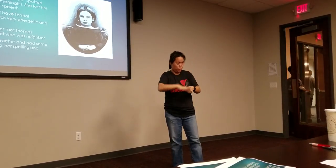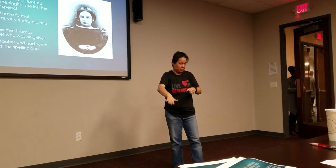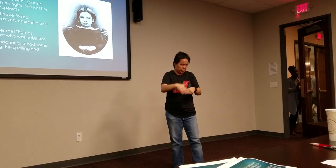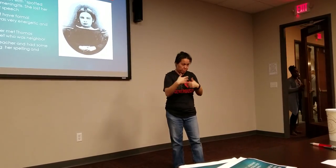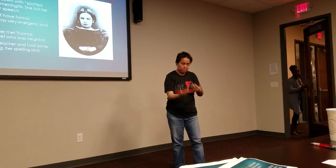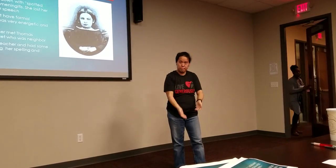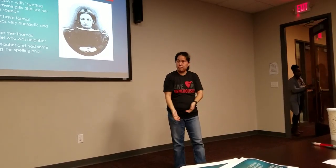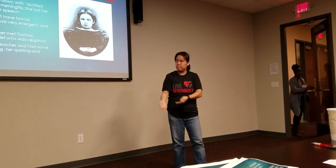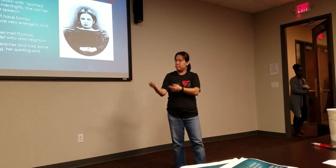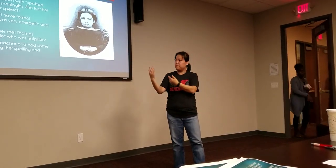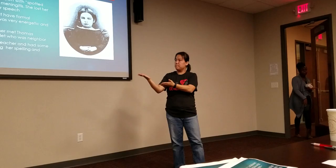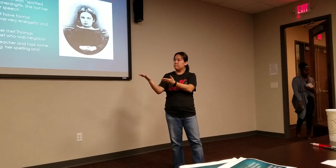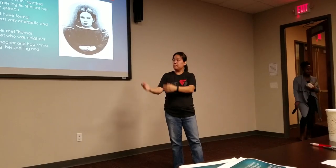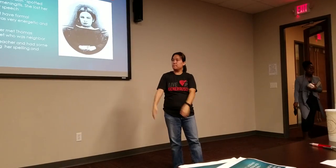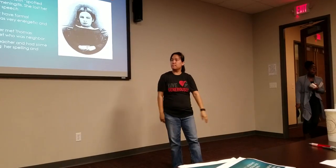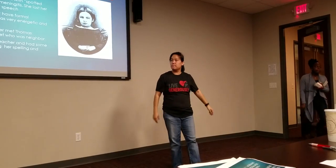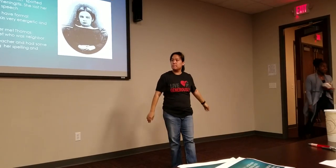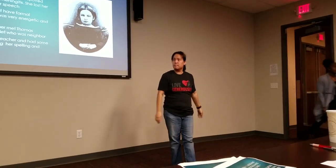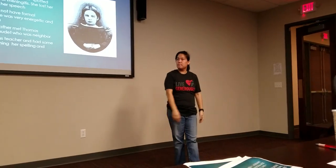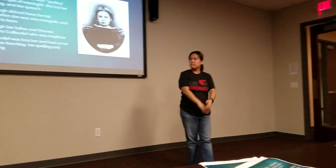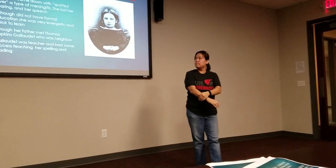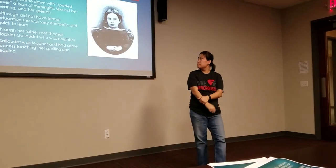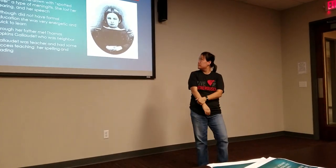a gentleman named Thomas Gallaudet.